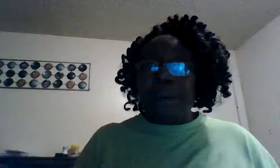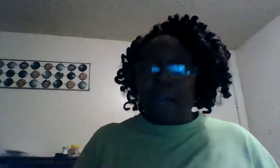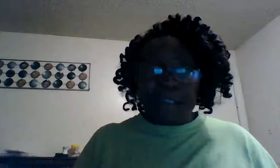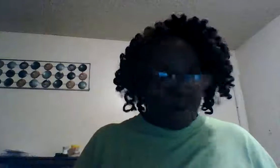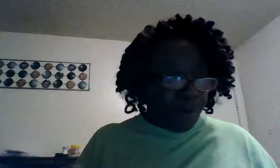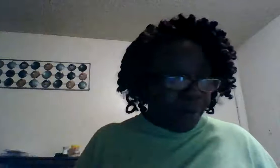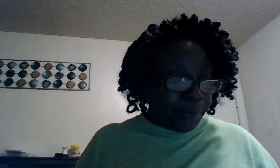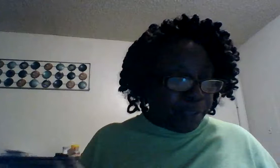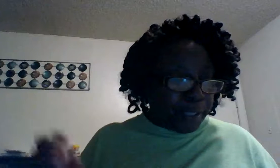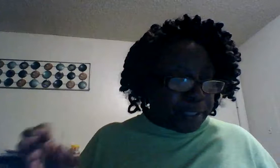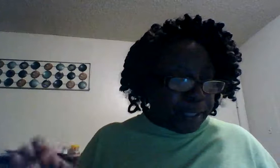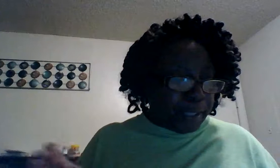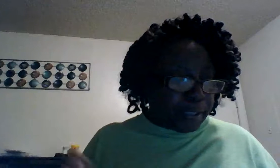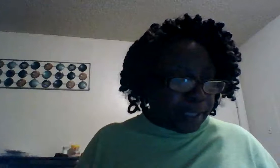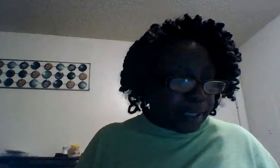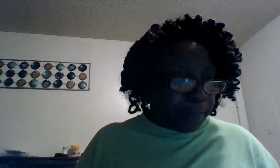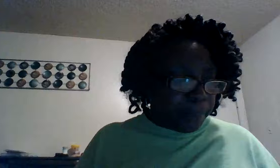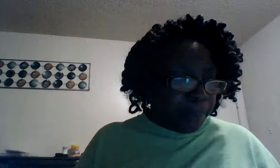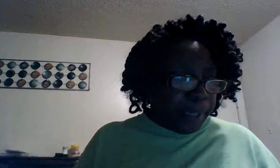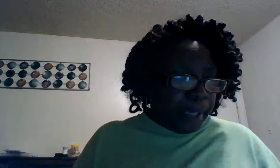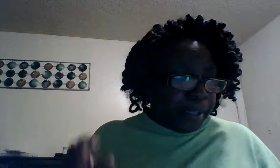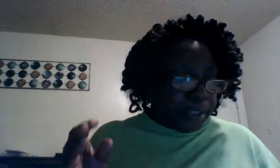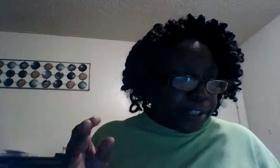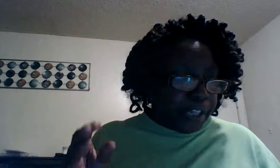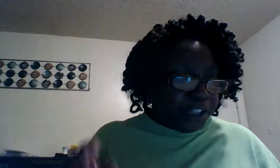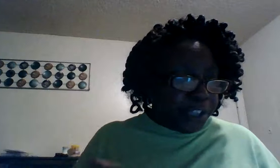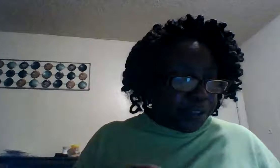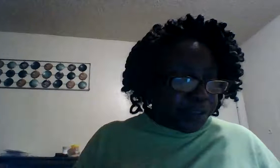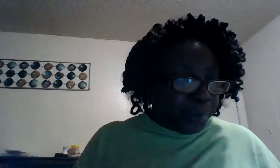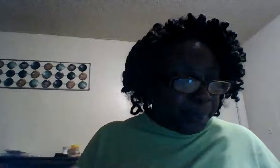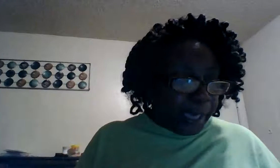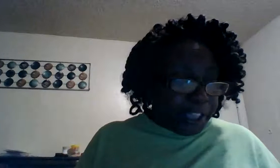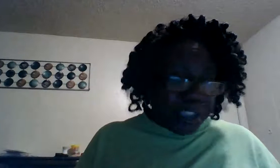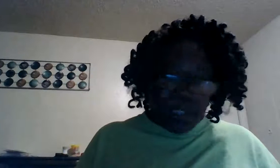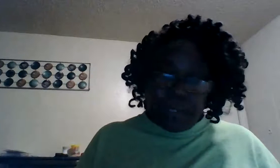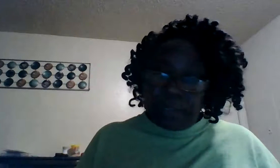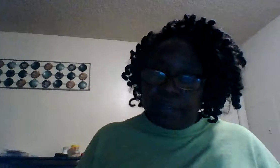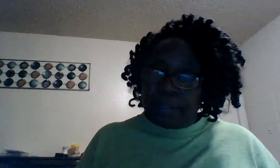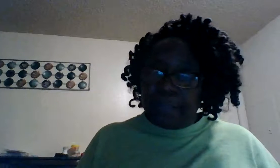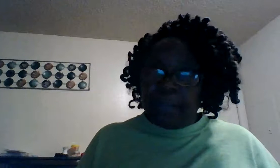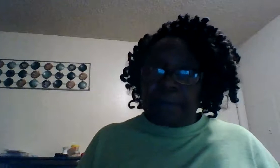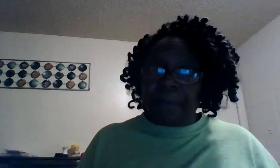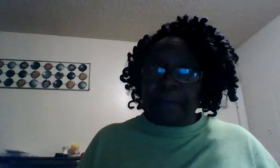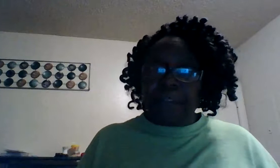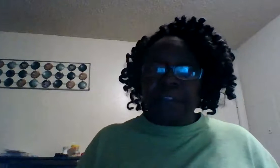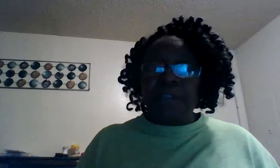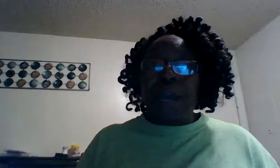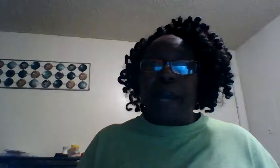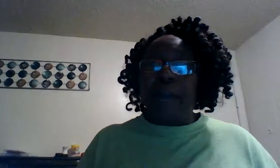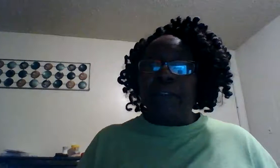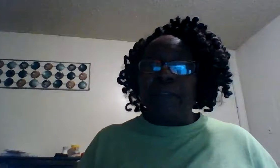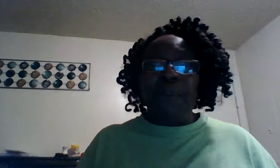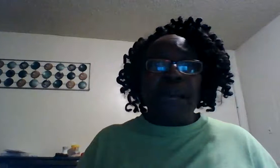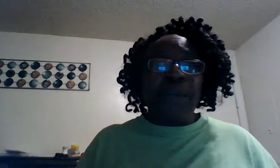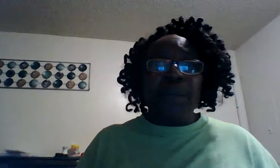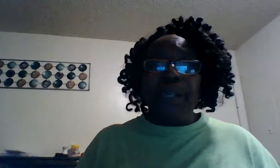trials you're going through it says this it says she'll tribulation come on your trial no matter what